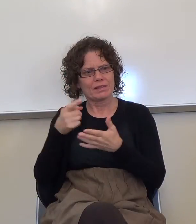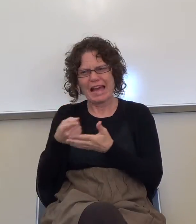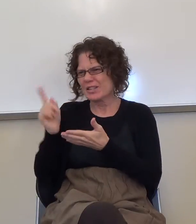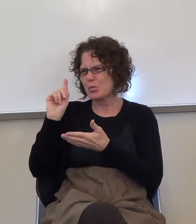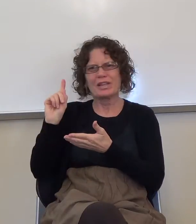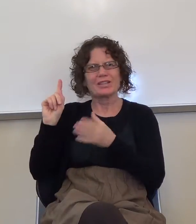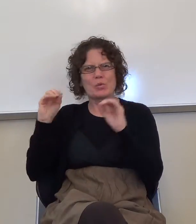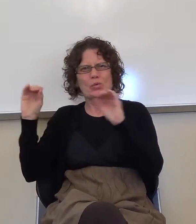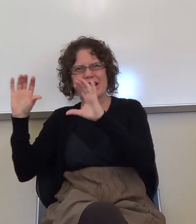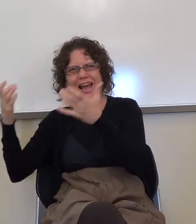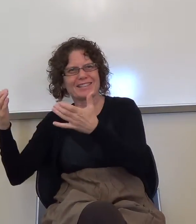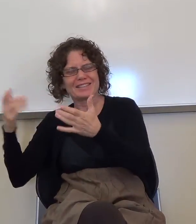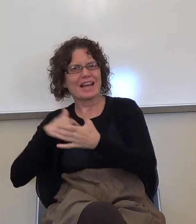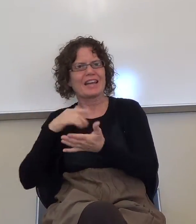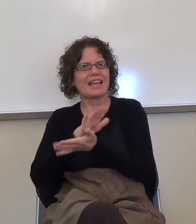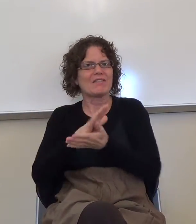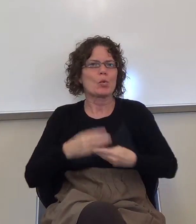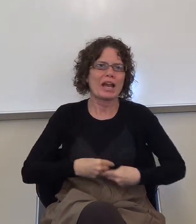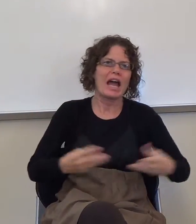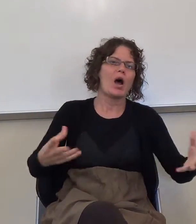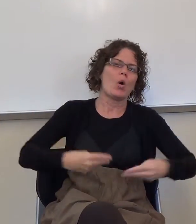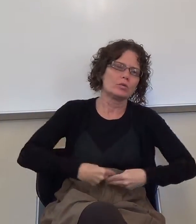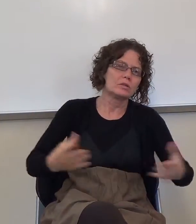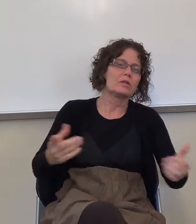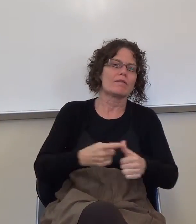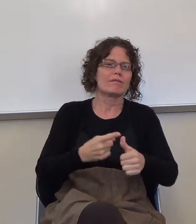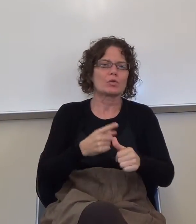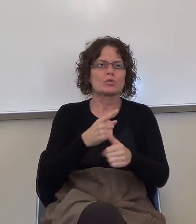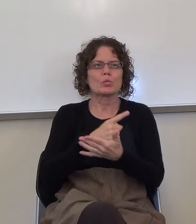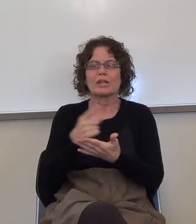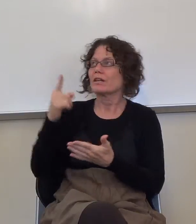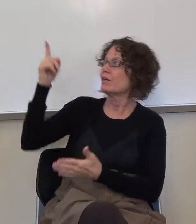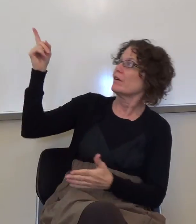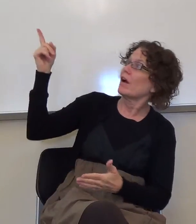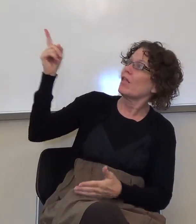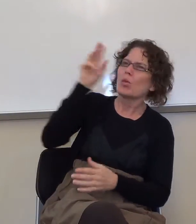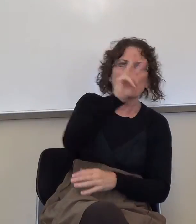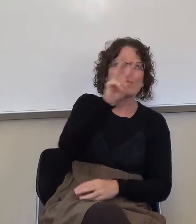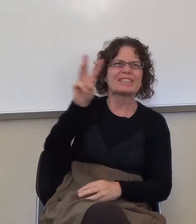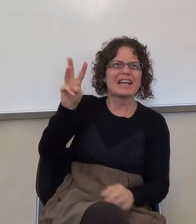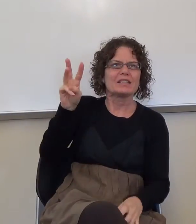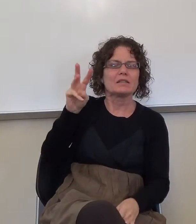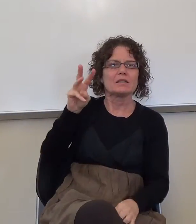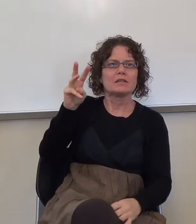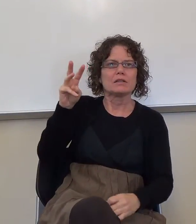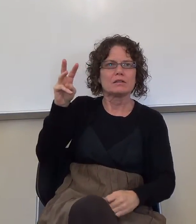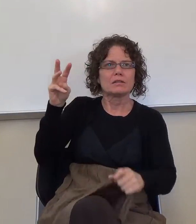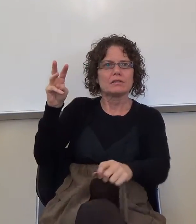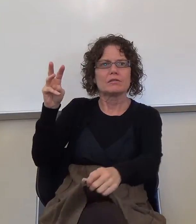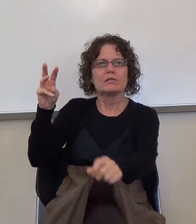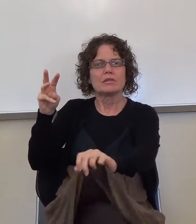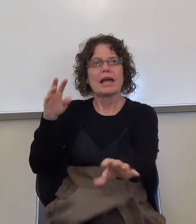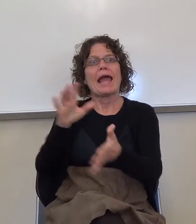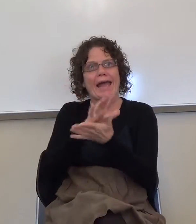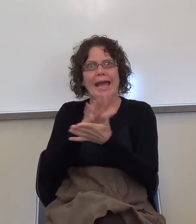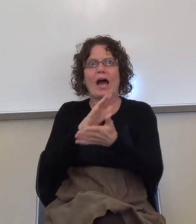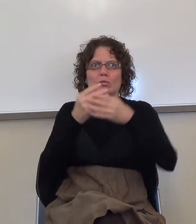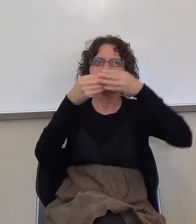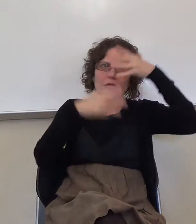I gave you a bunch of handouts the first week, and this is what the website will look like. A bunch of handouts here, the journal topic